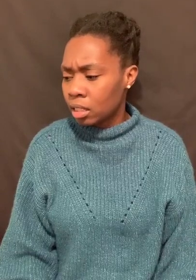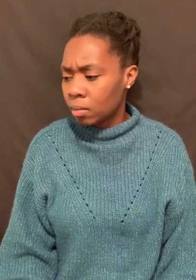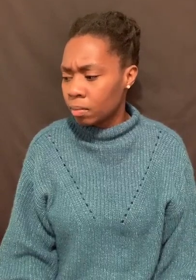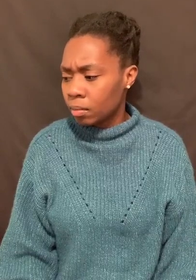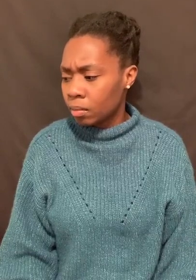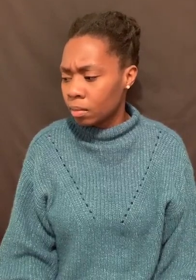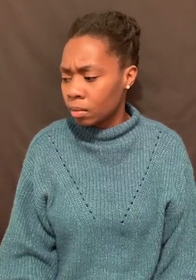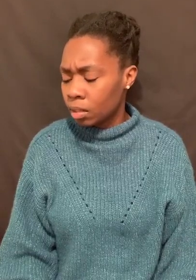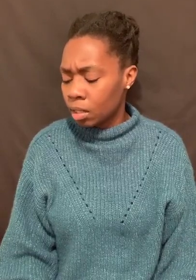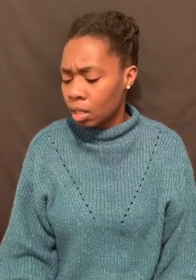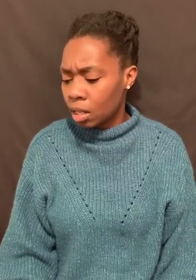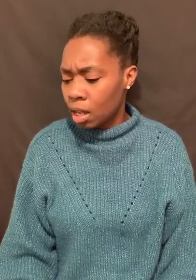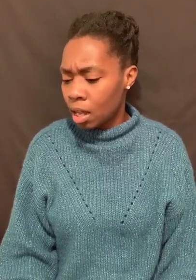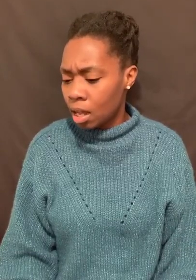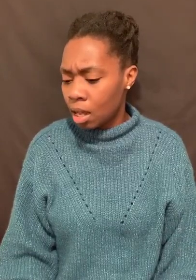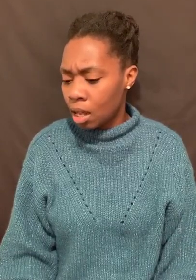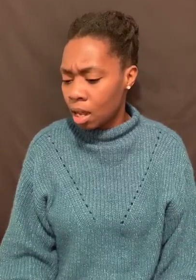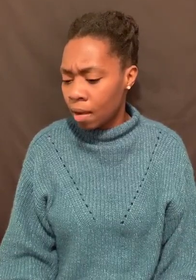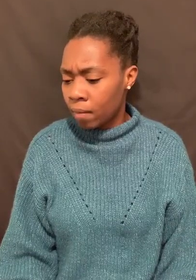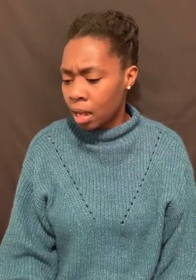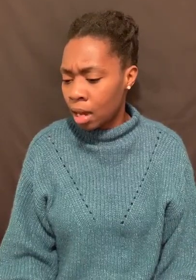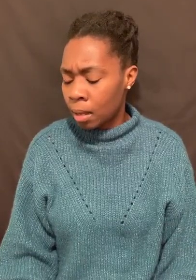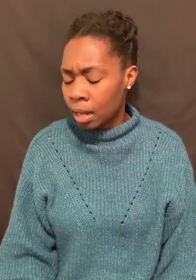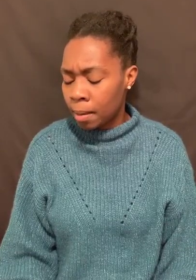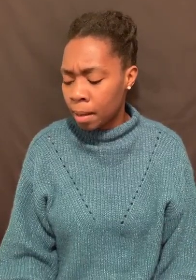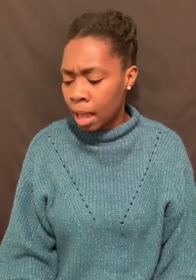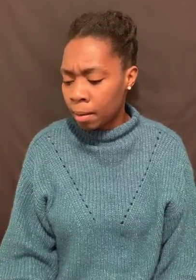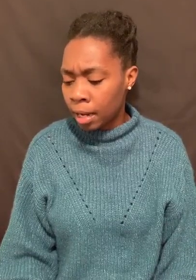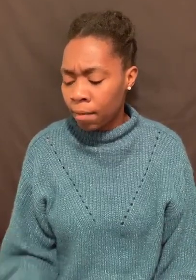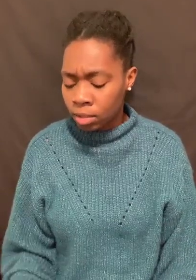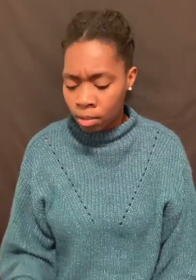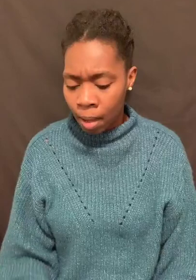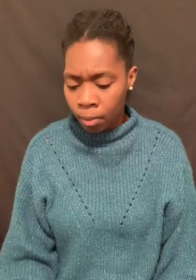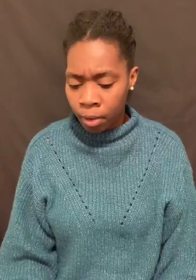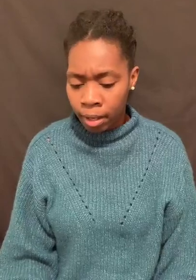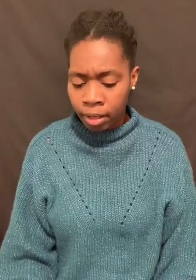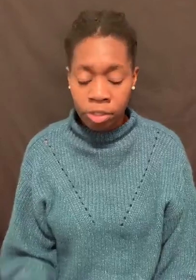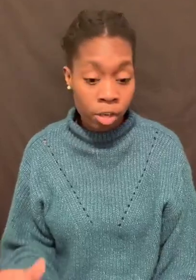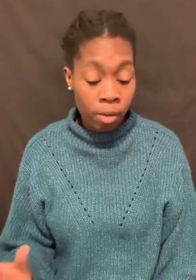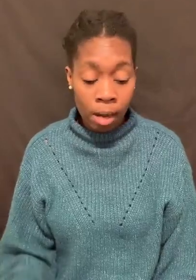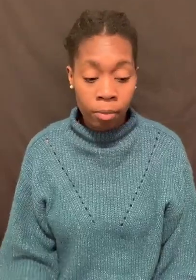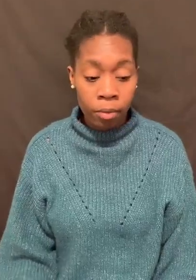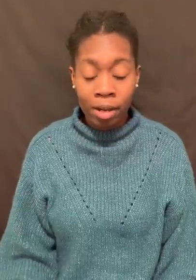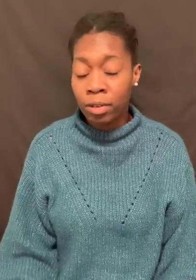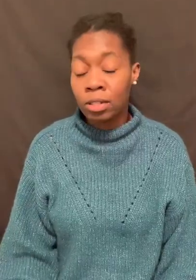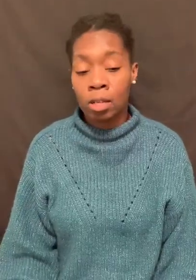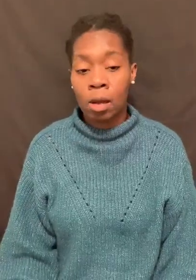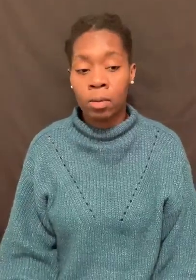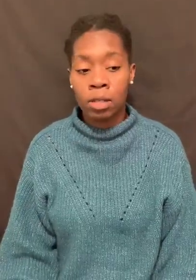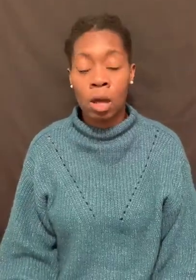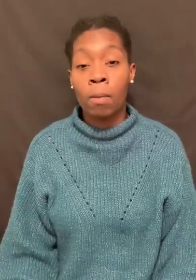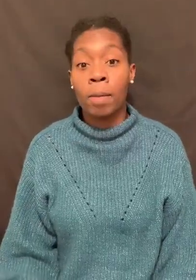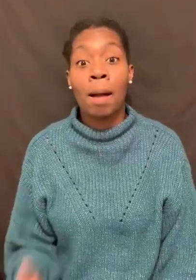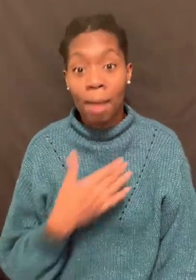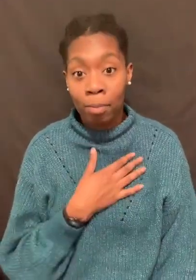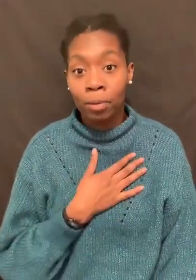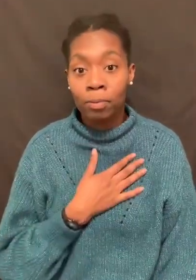they gave us the Bible. We had to get a certain Bible. We can't use any Bible because I'll bring my Bible.